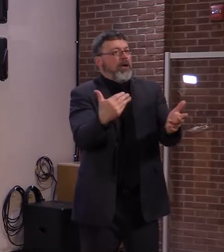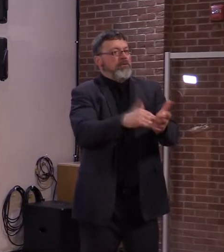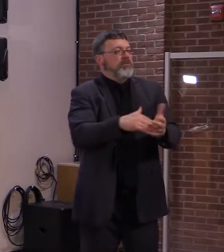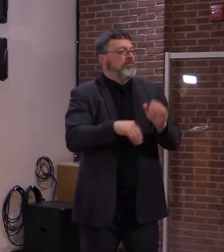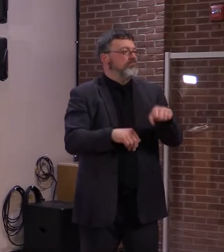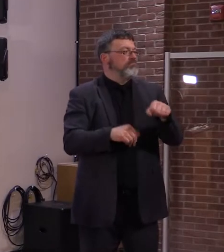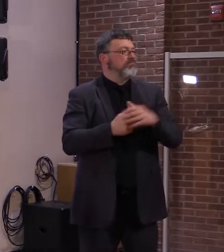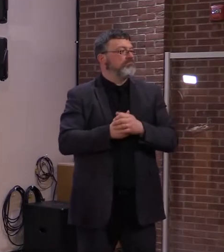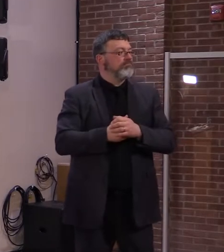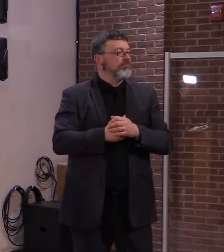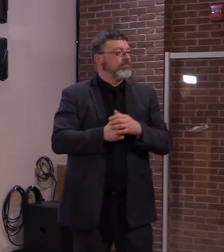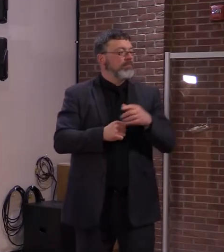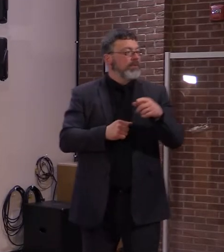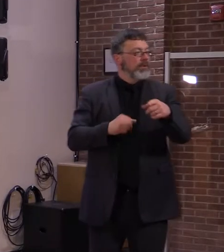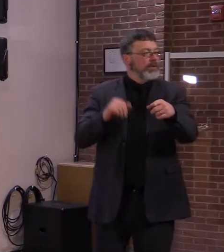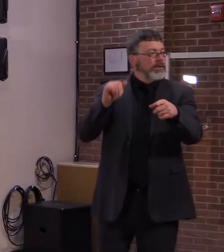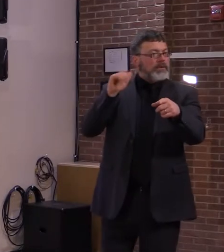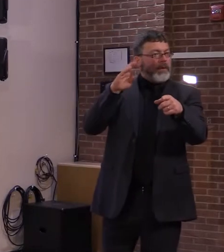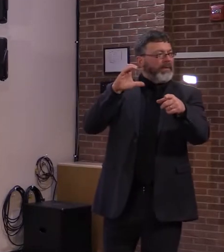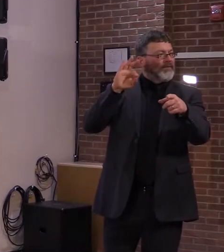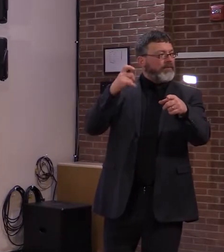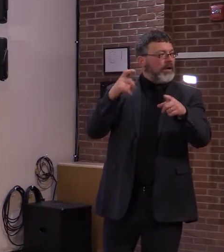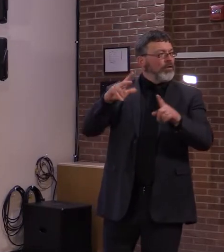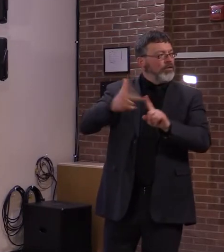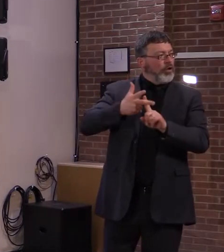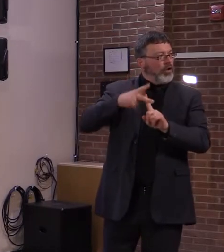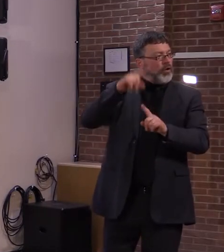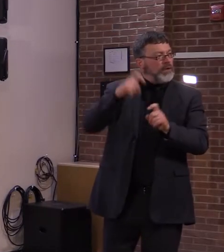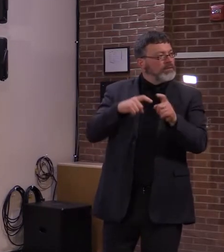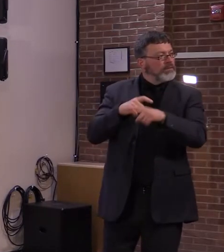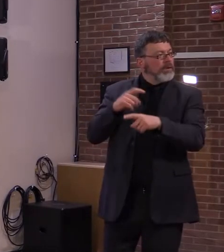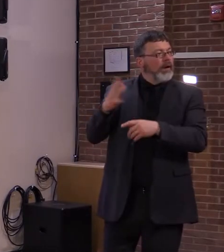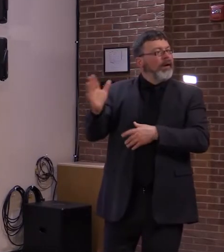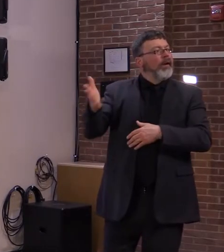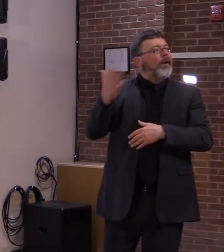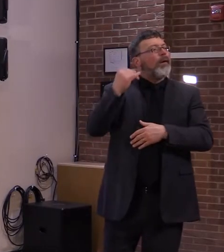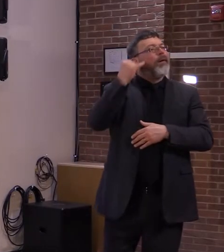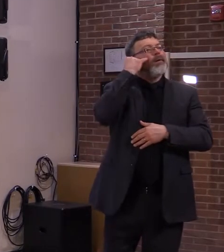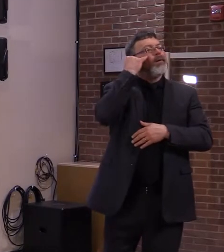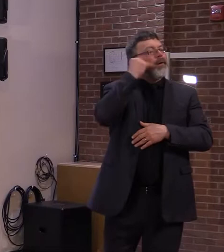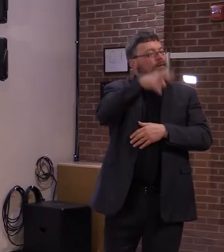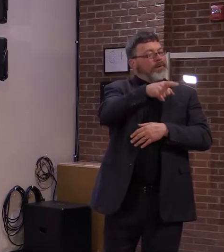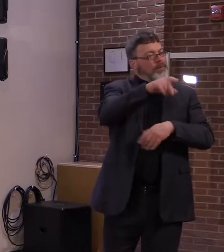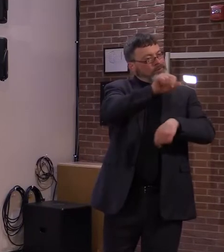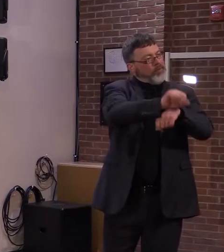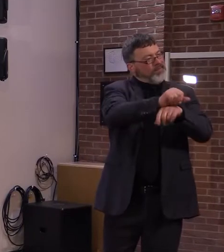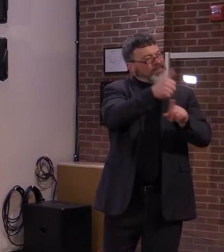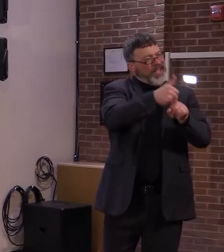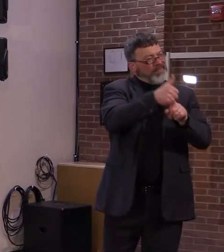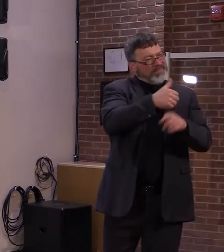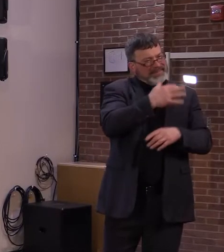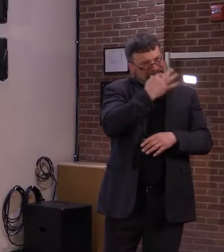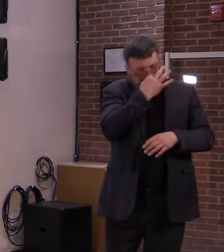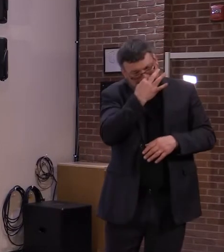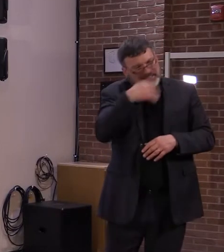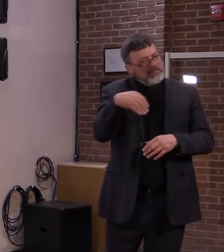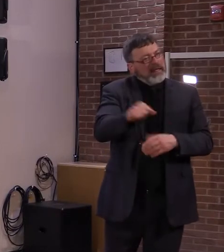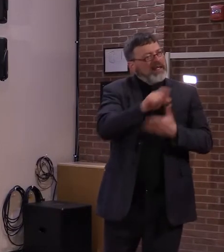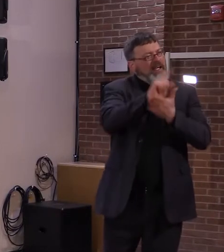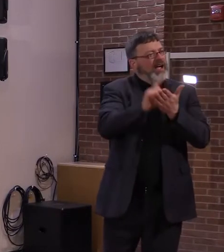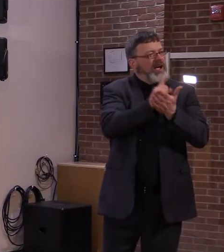bringing this situation. Well, I think, you know, I mean, there's going to be, it's all about supply and demand.